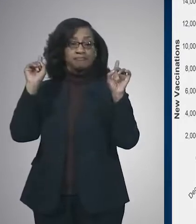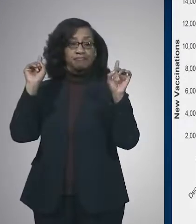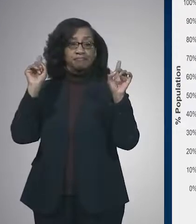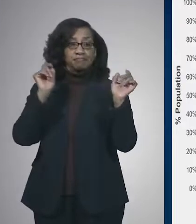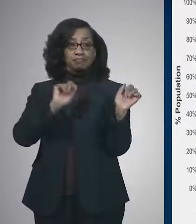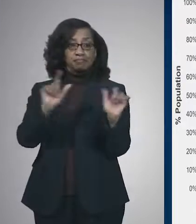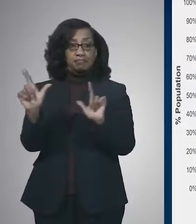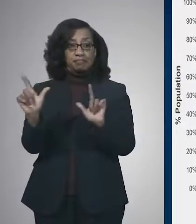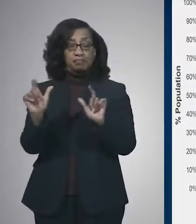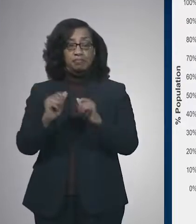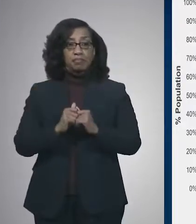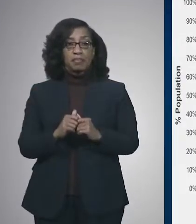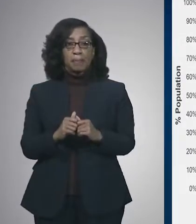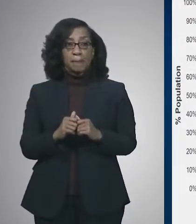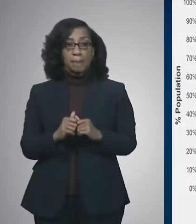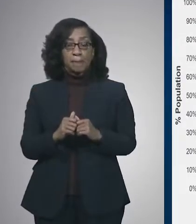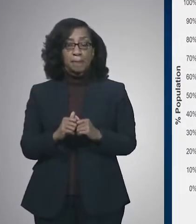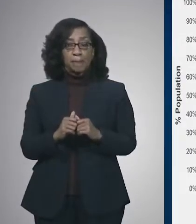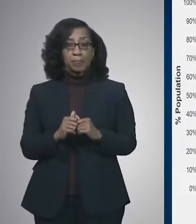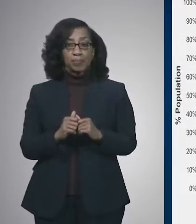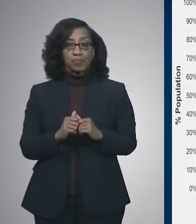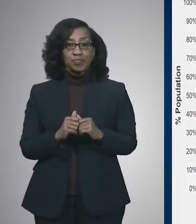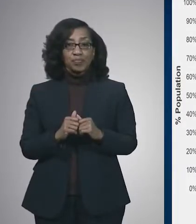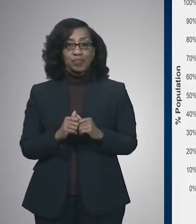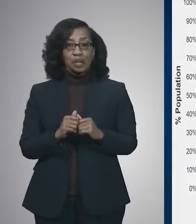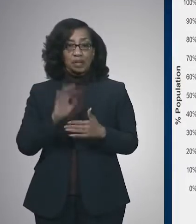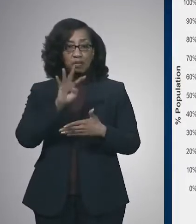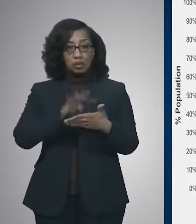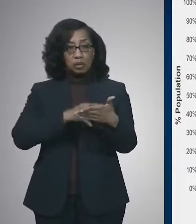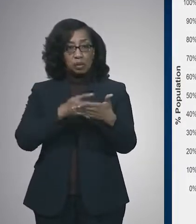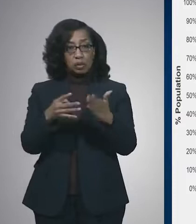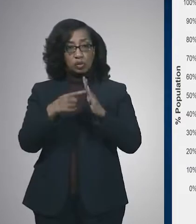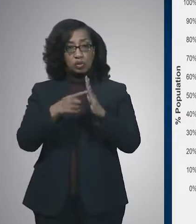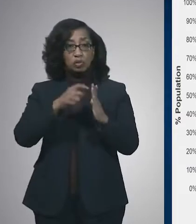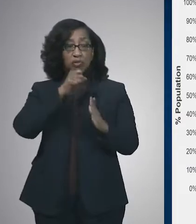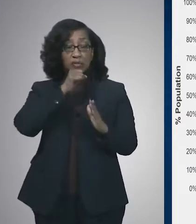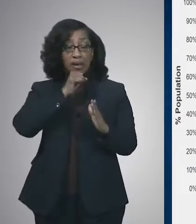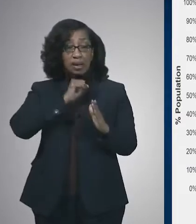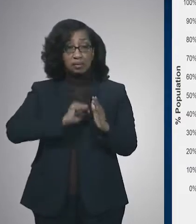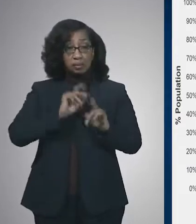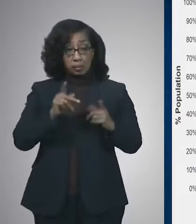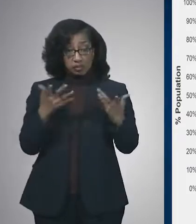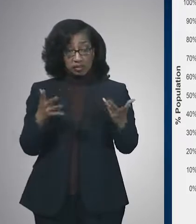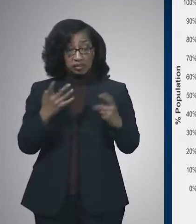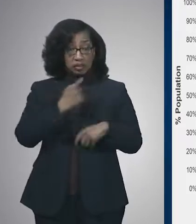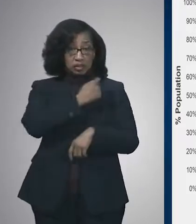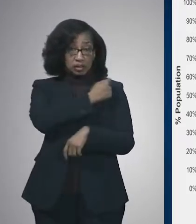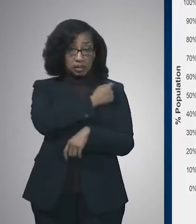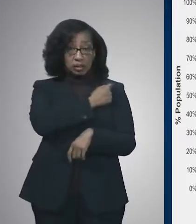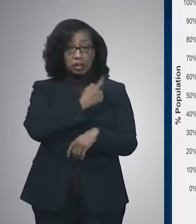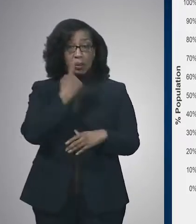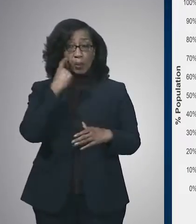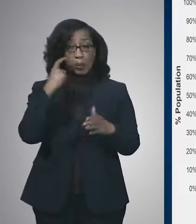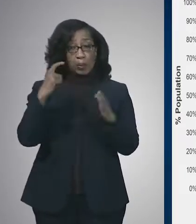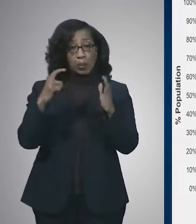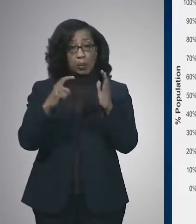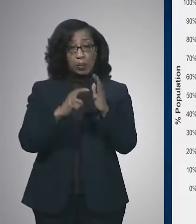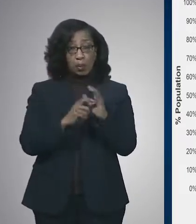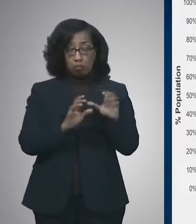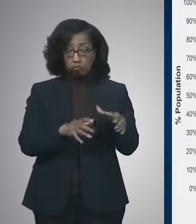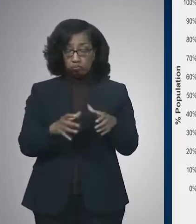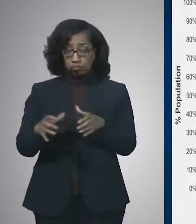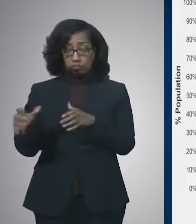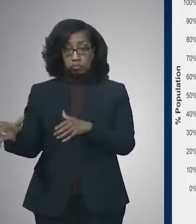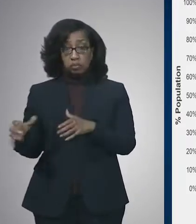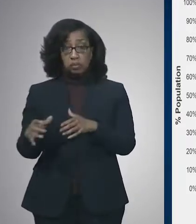Next slide. Next This graph shows the ages of the vaccinated population, and you'll notice that the age